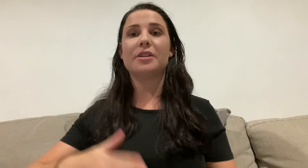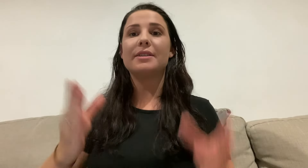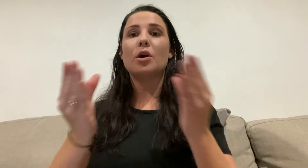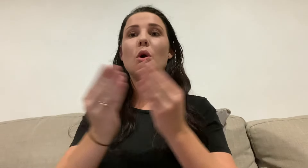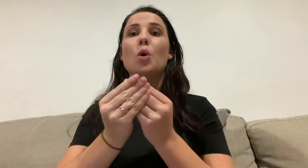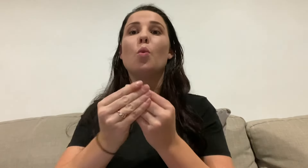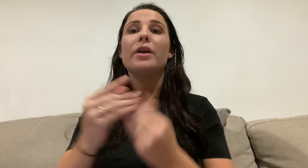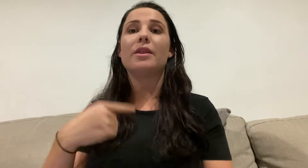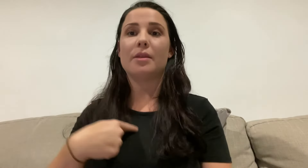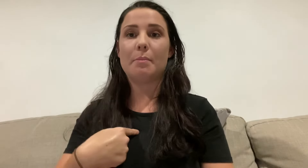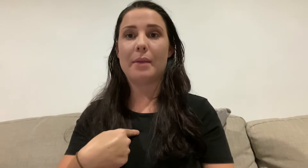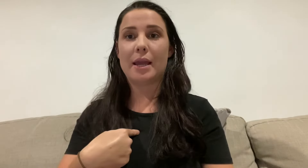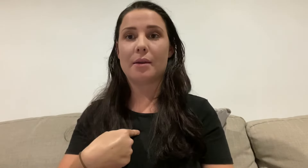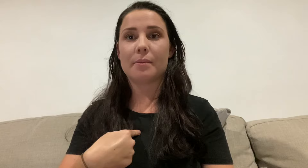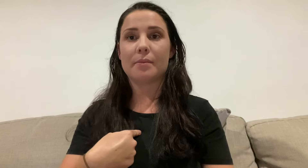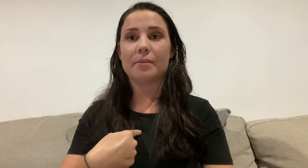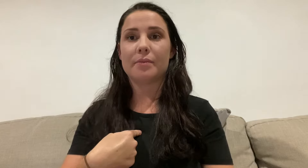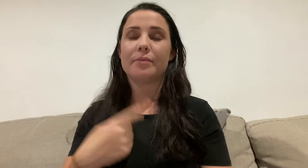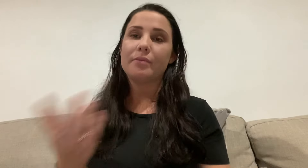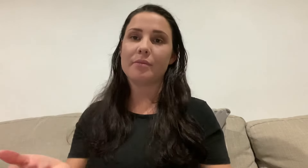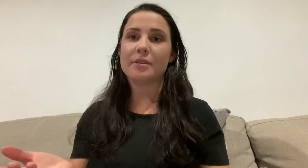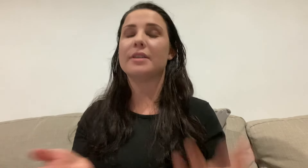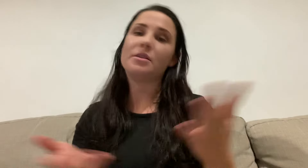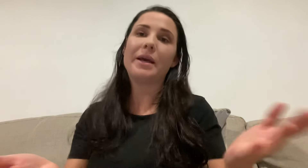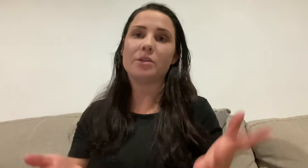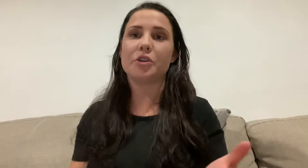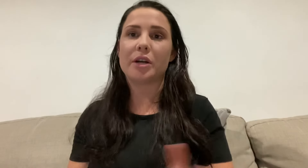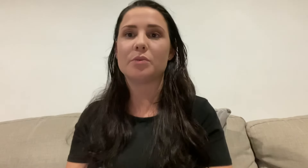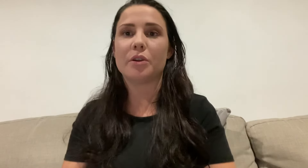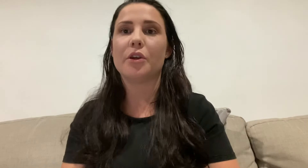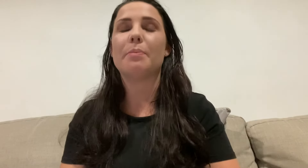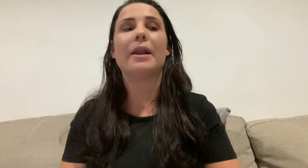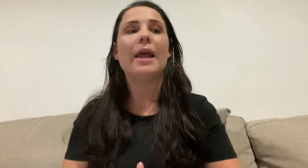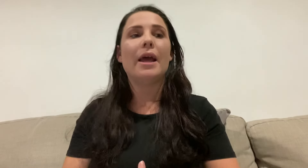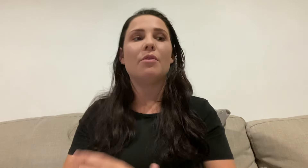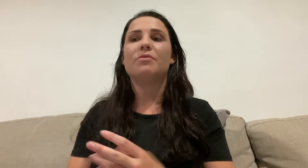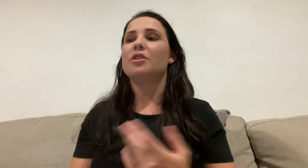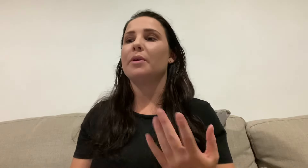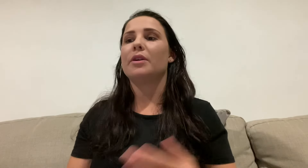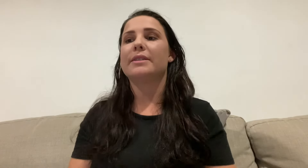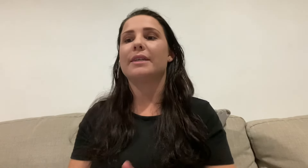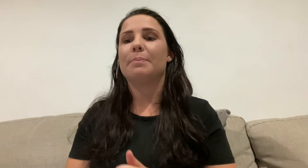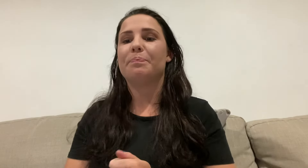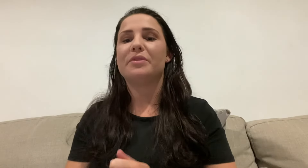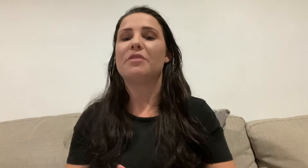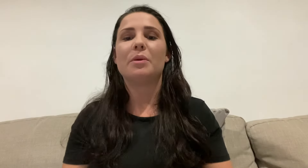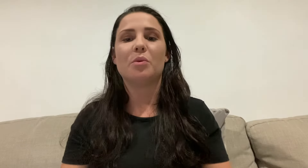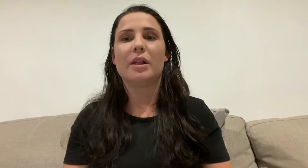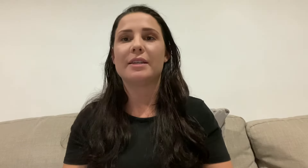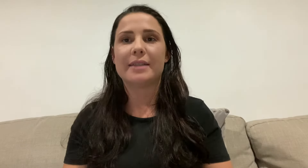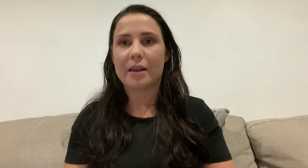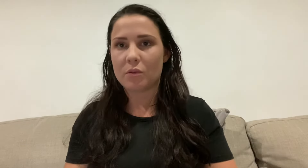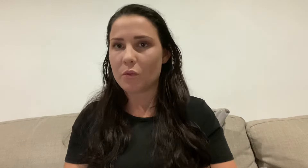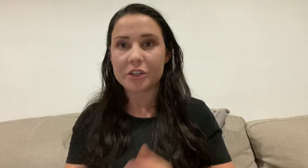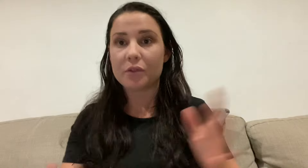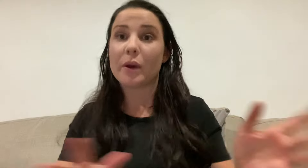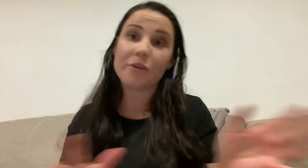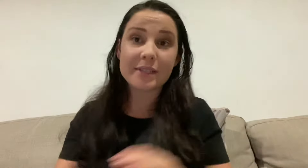with me. It depends what you guys want to learn, but to be honest, um, deaf people will understand whichever way you say,